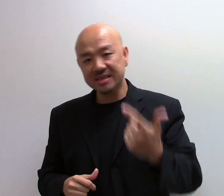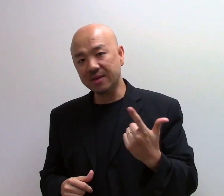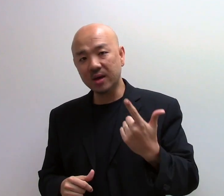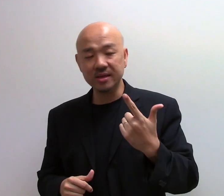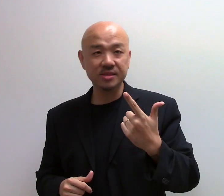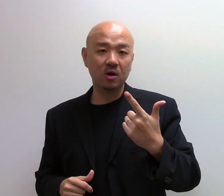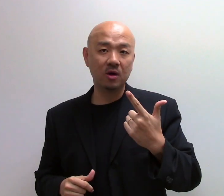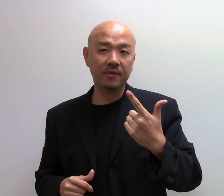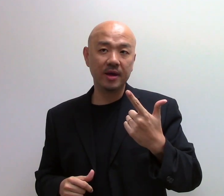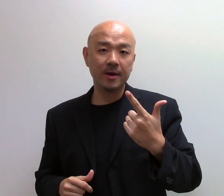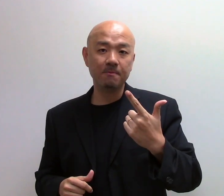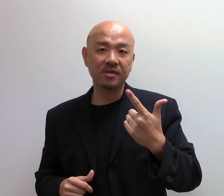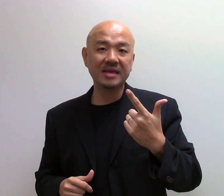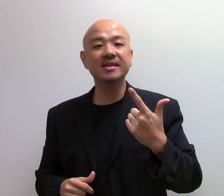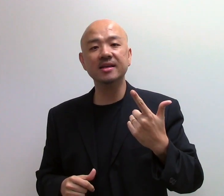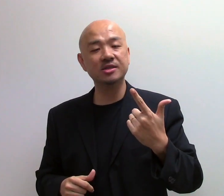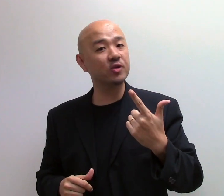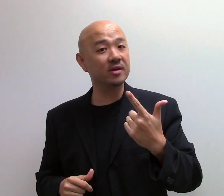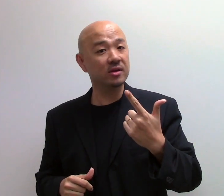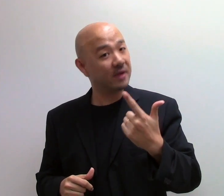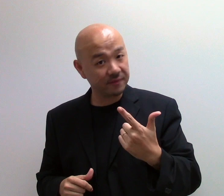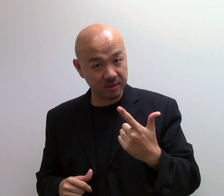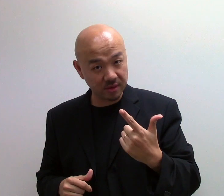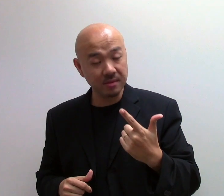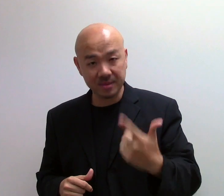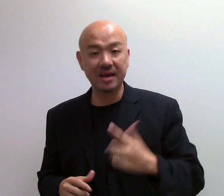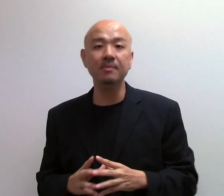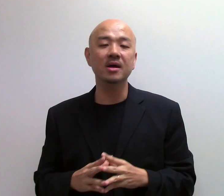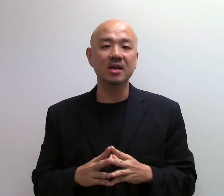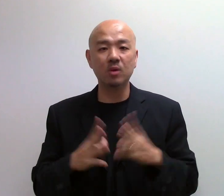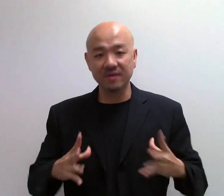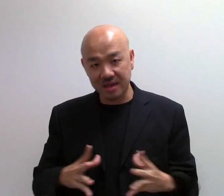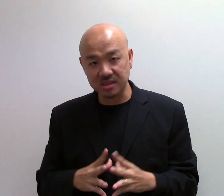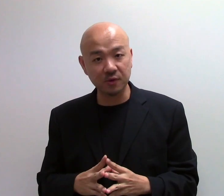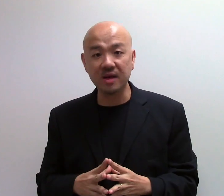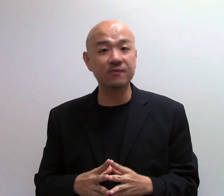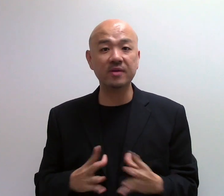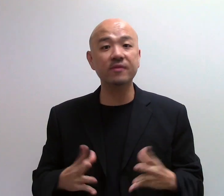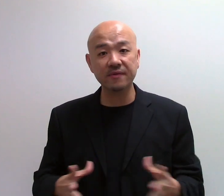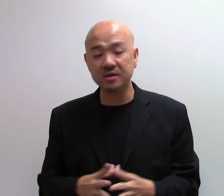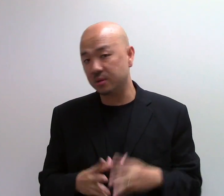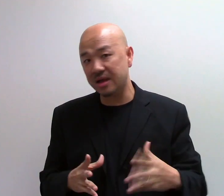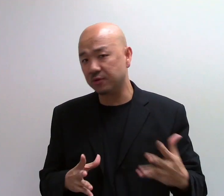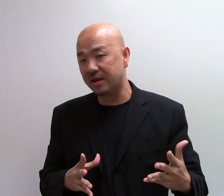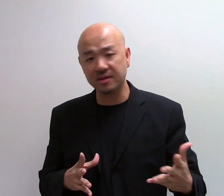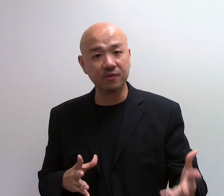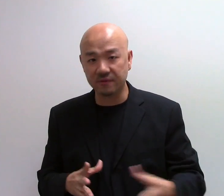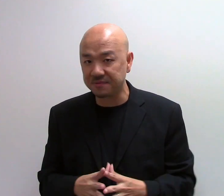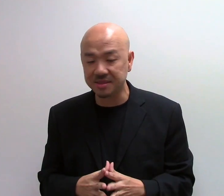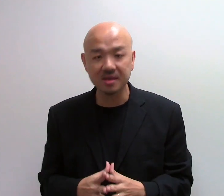Second one is on Saturday. That's 3.35.30 pm. Now, one of class is filling up very, fast. We're left with like, I think, 4 or 5 seats.